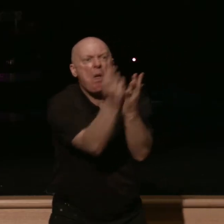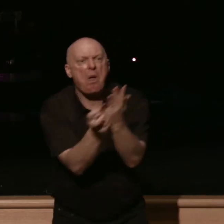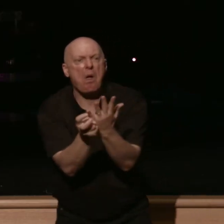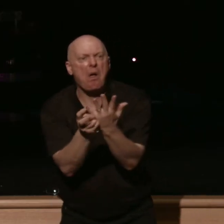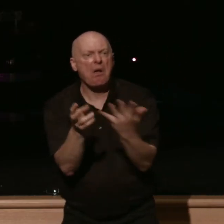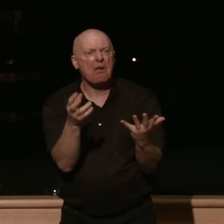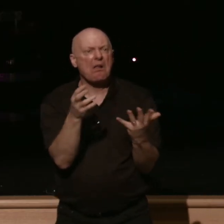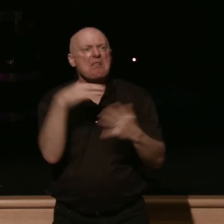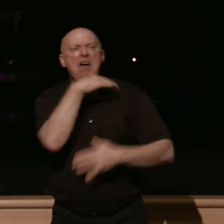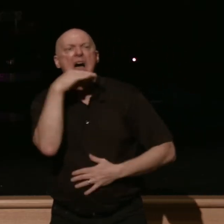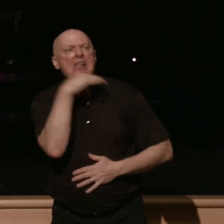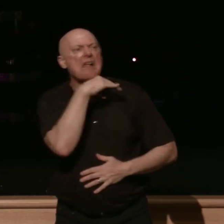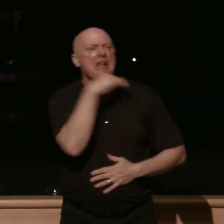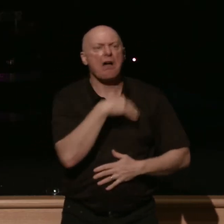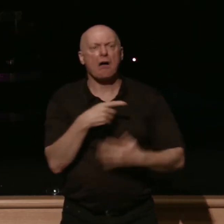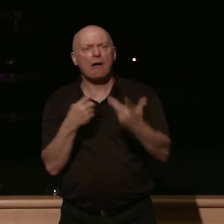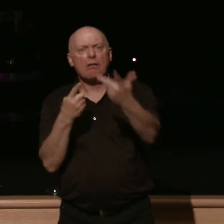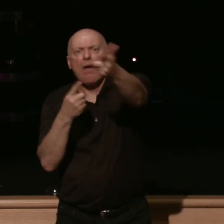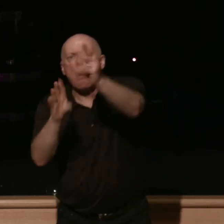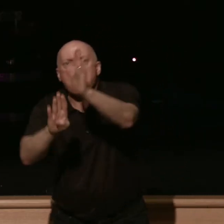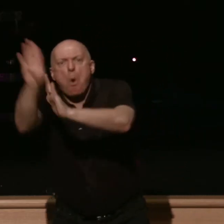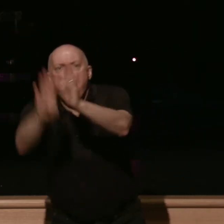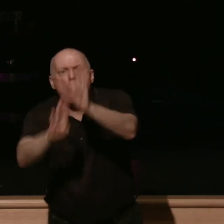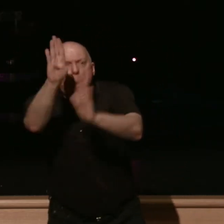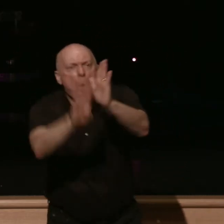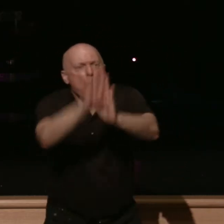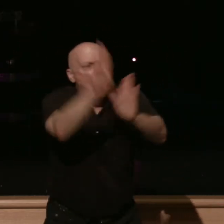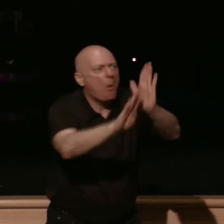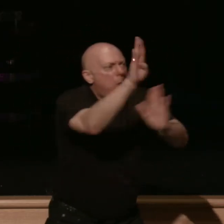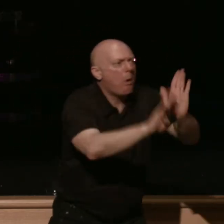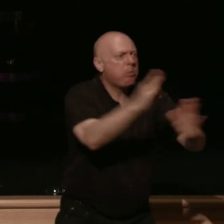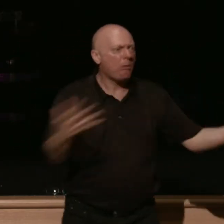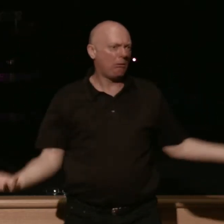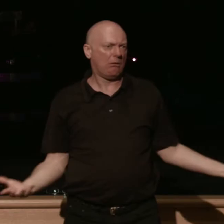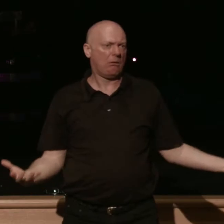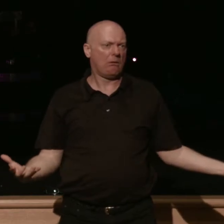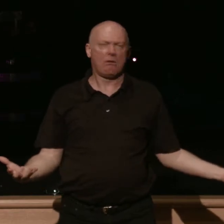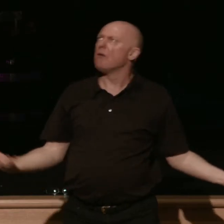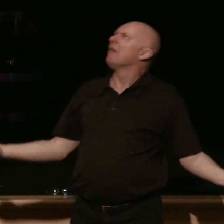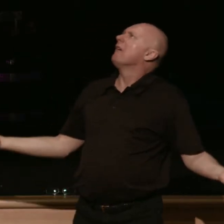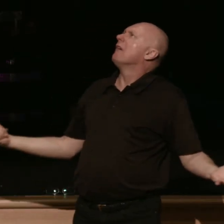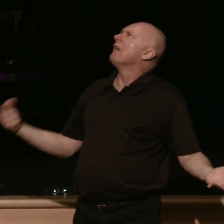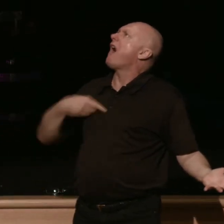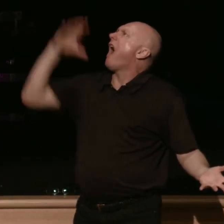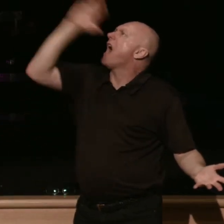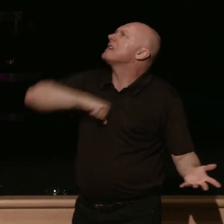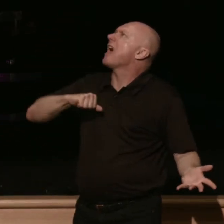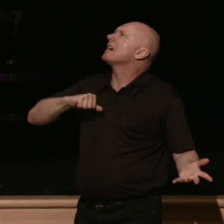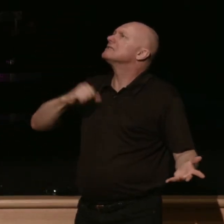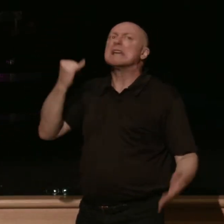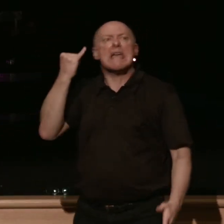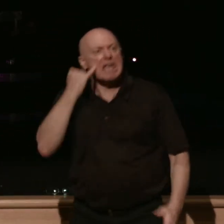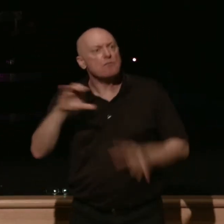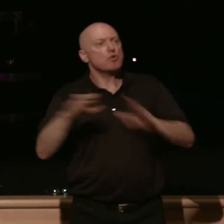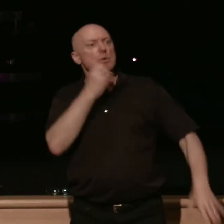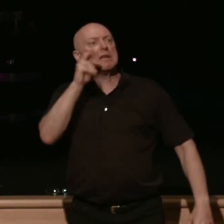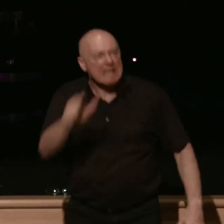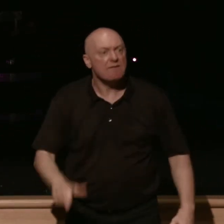ahead. I guess, I guess, everyone who does evil is good